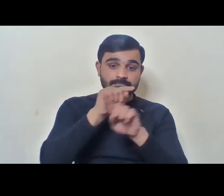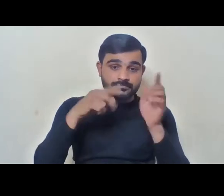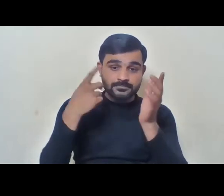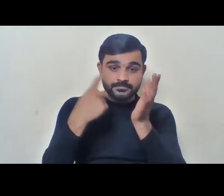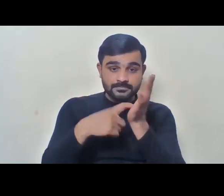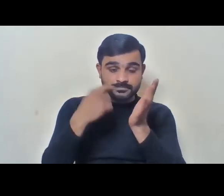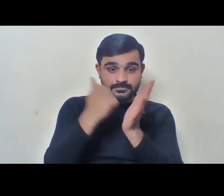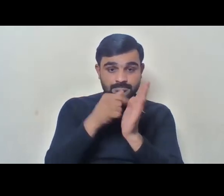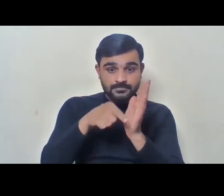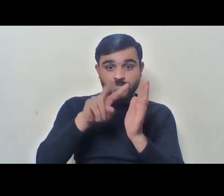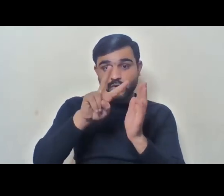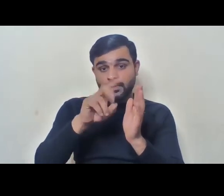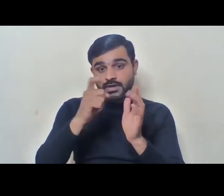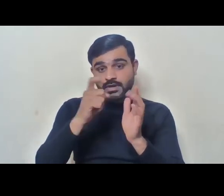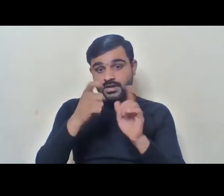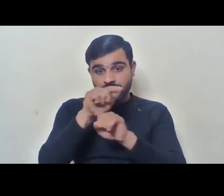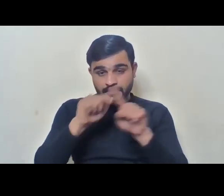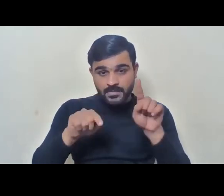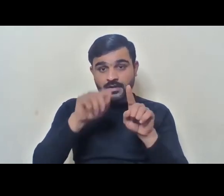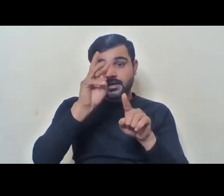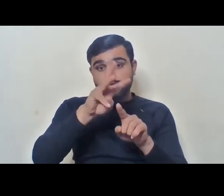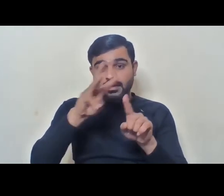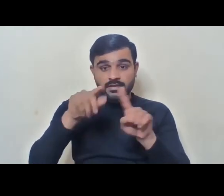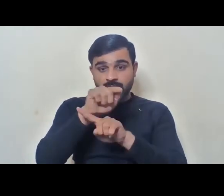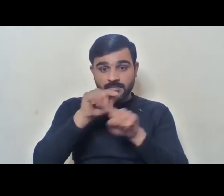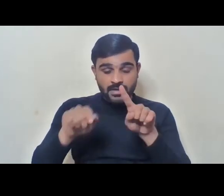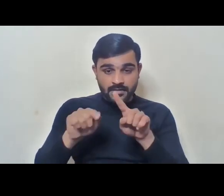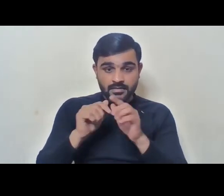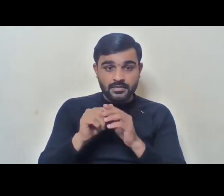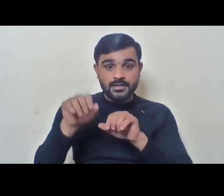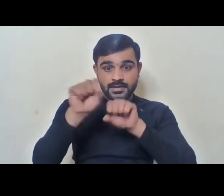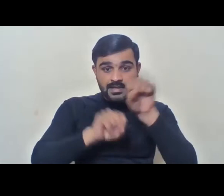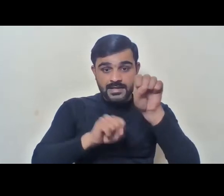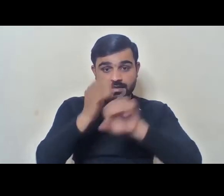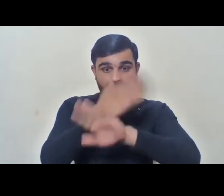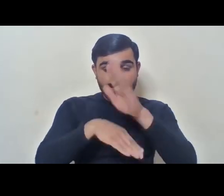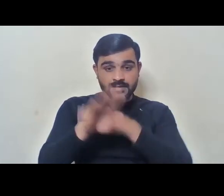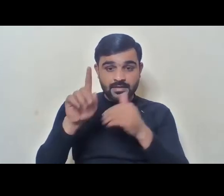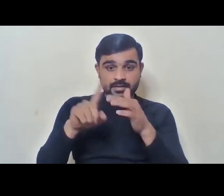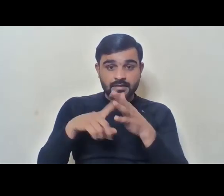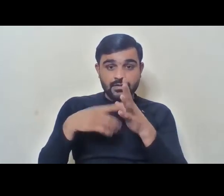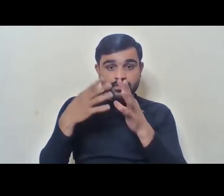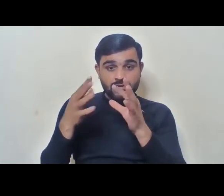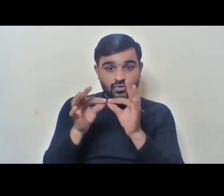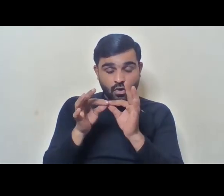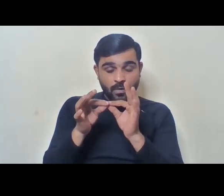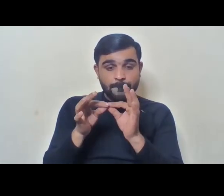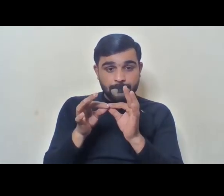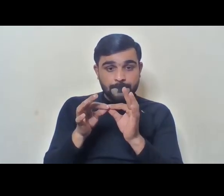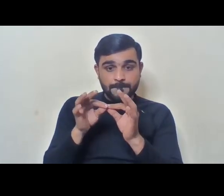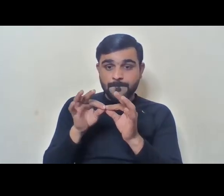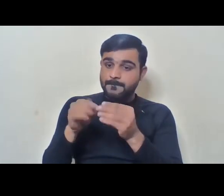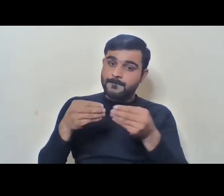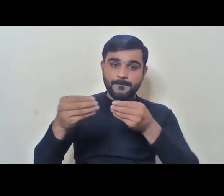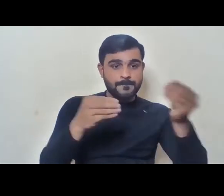% and 35% of the disability workers also gave